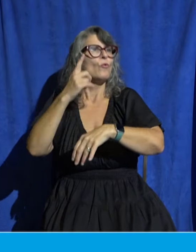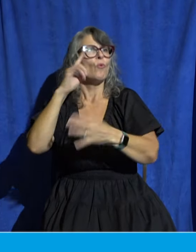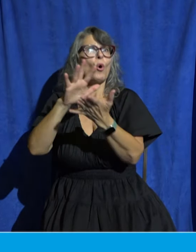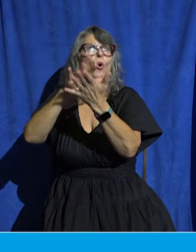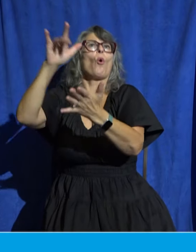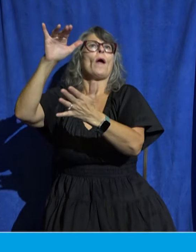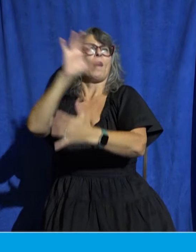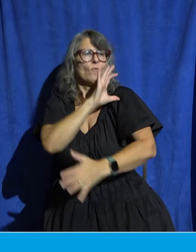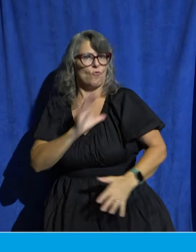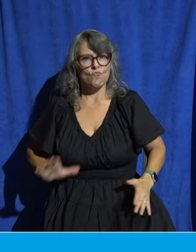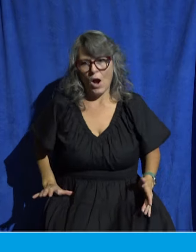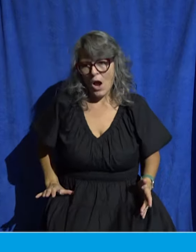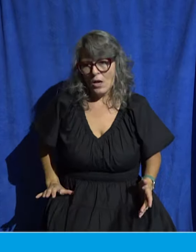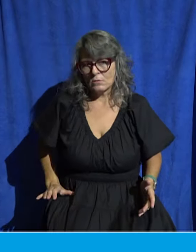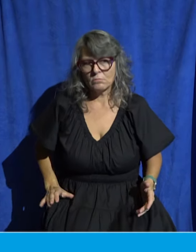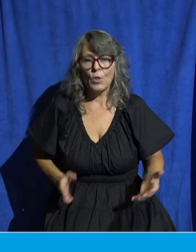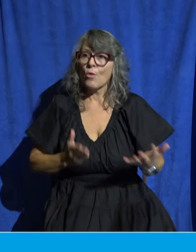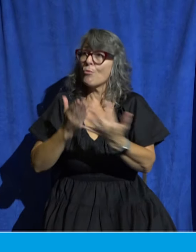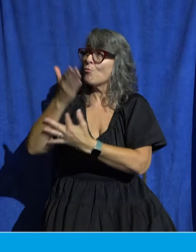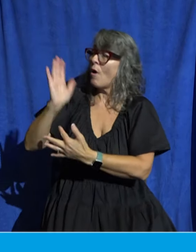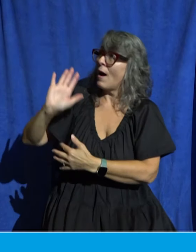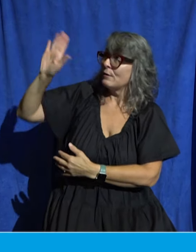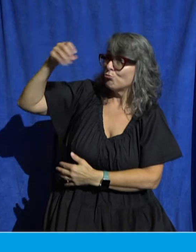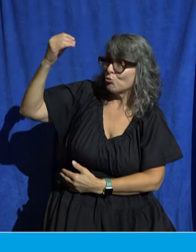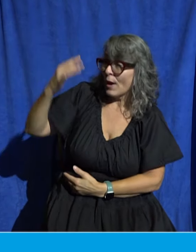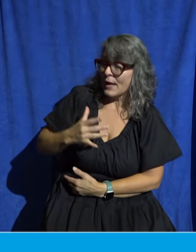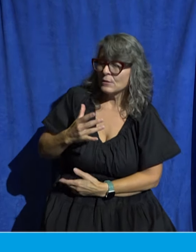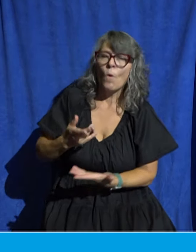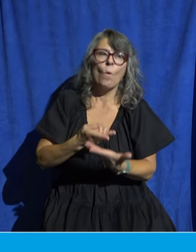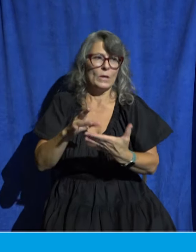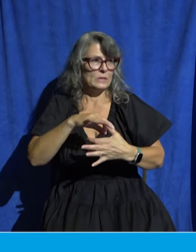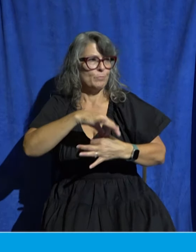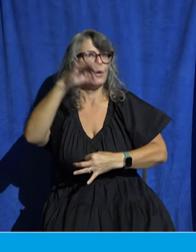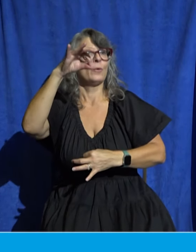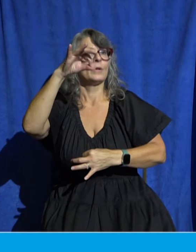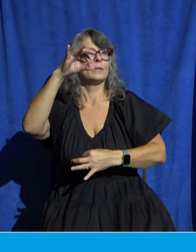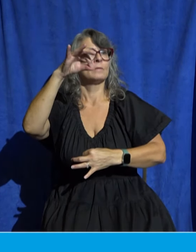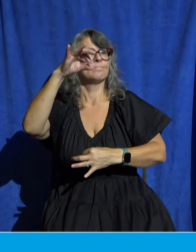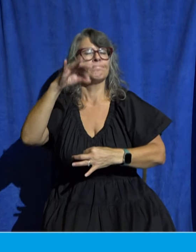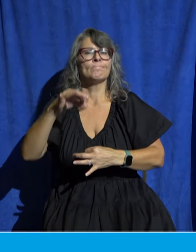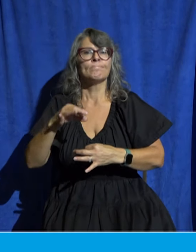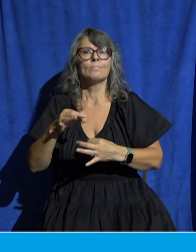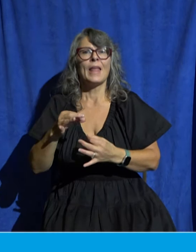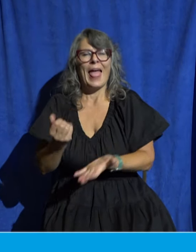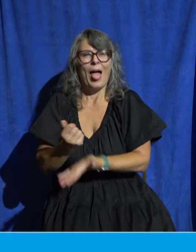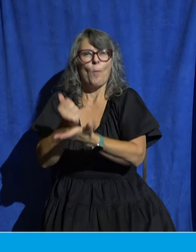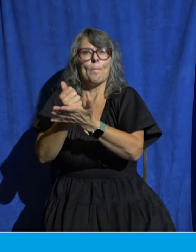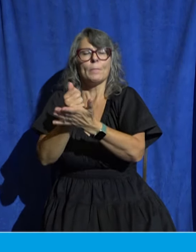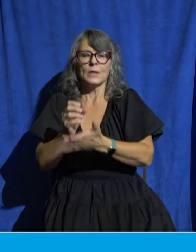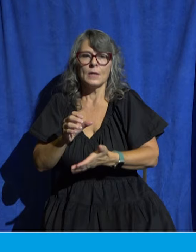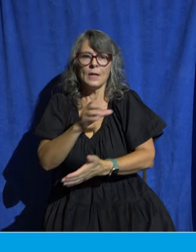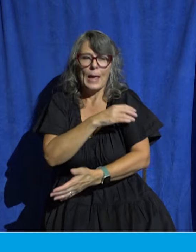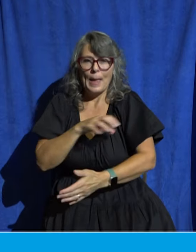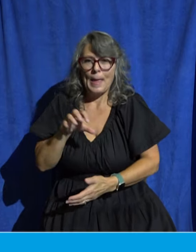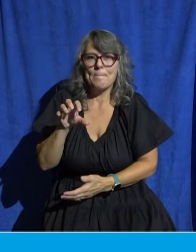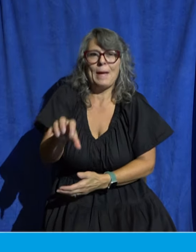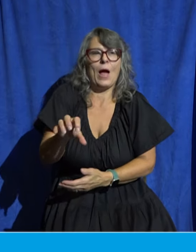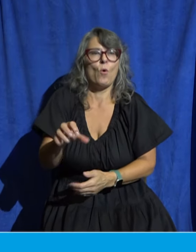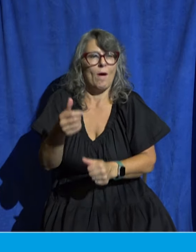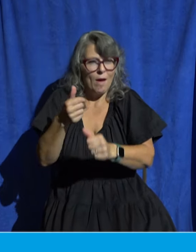one more time. By God's grace, the Holy Spirit equips every Christian with spiritual gifts for the purpose